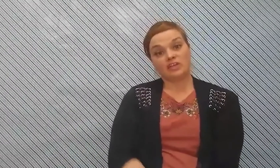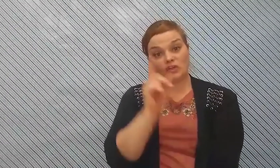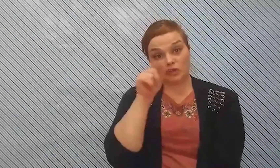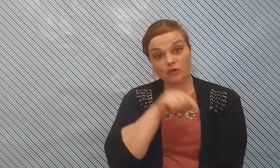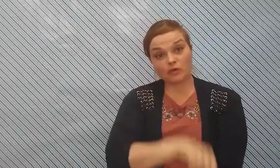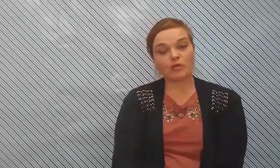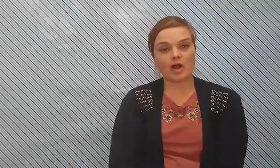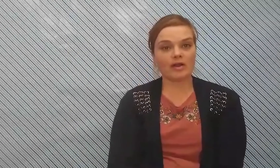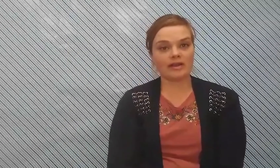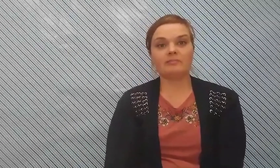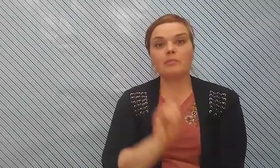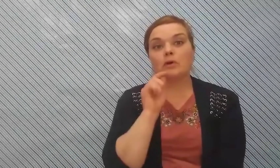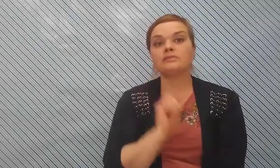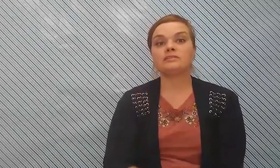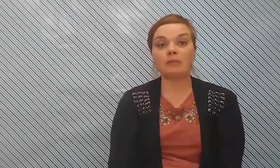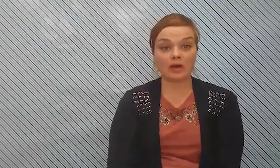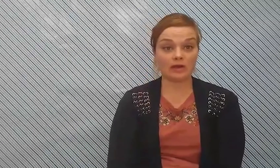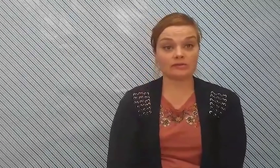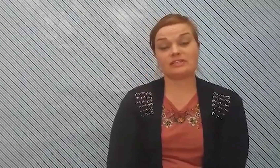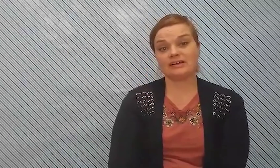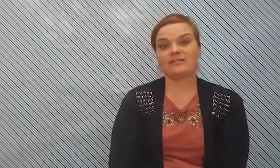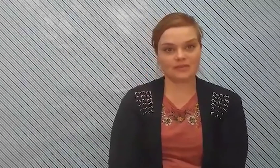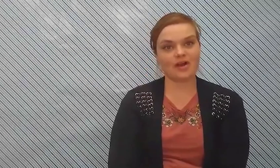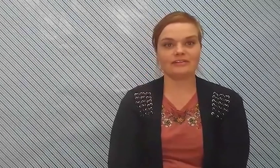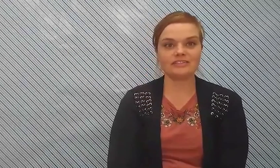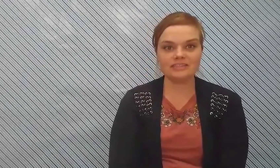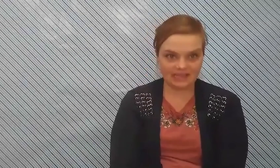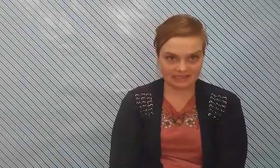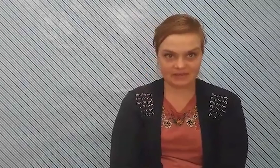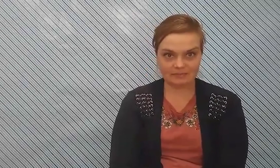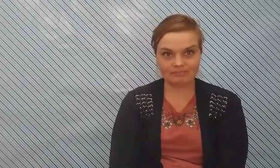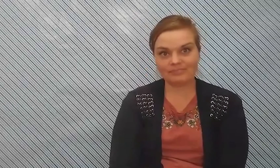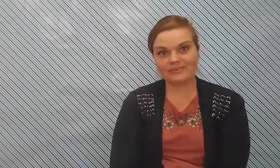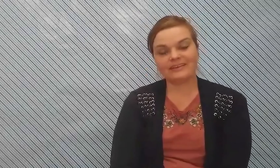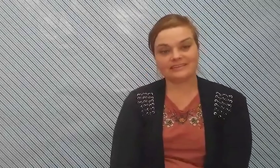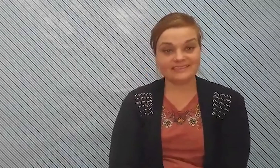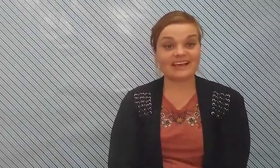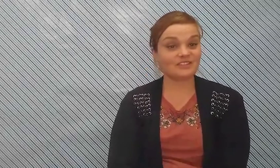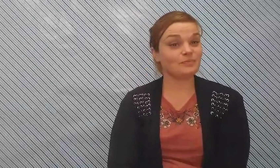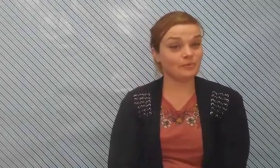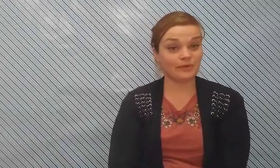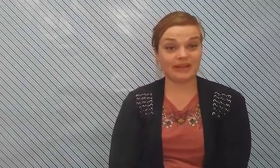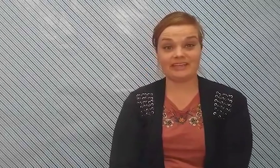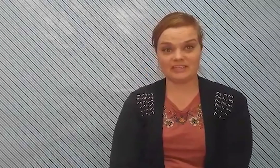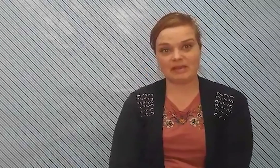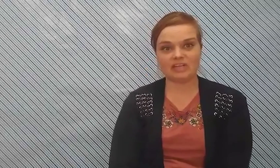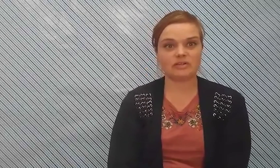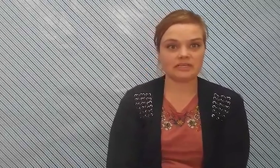you are an important part of god's kingdom that's pretty special and